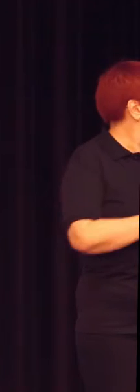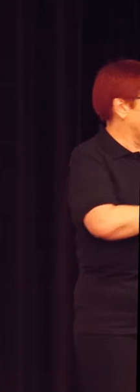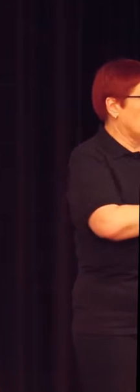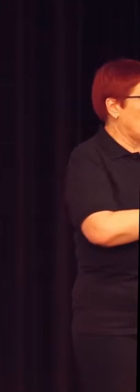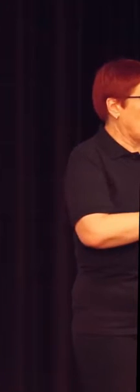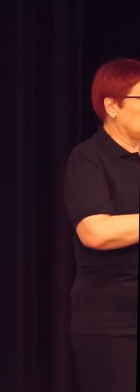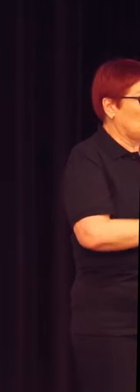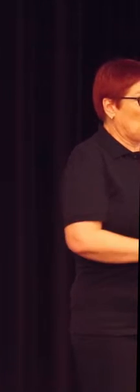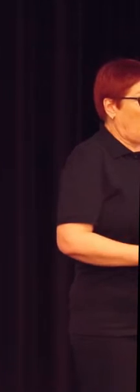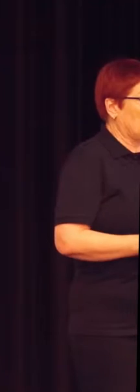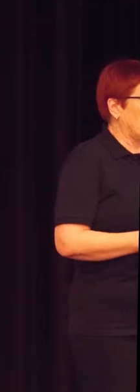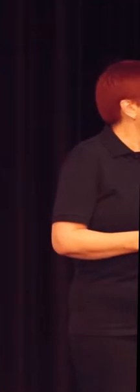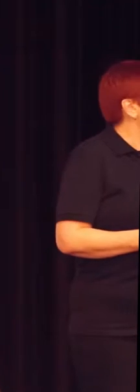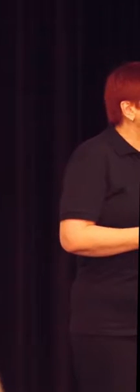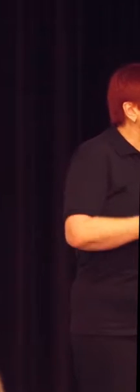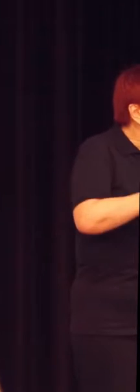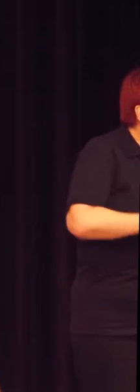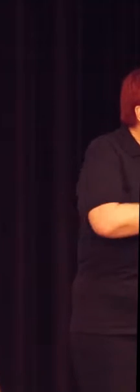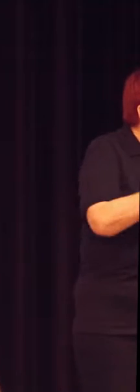This is not universal design.